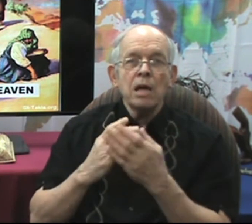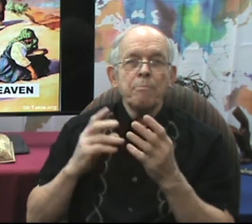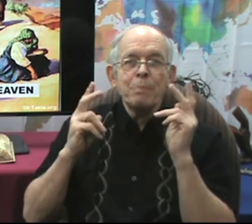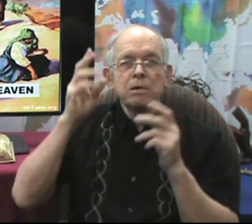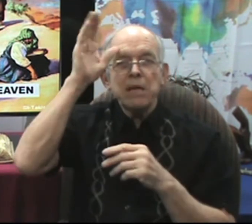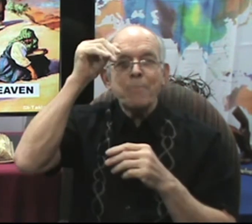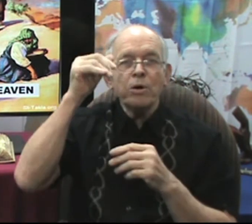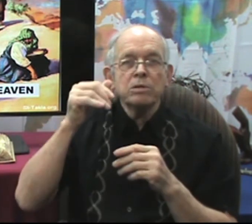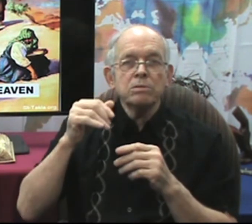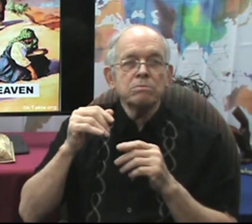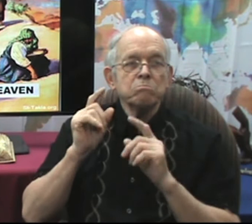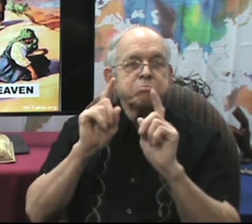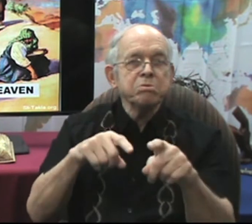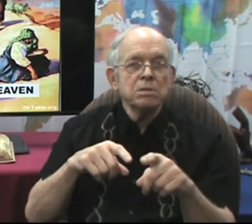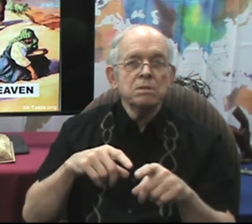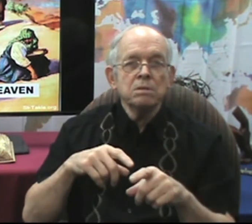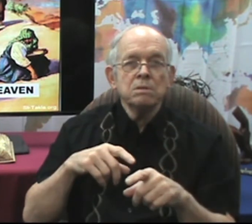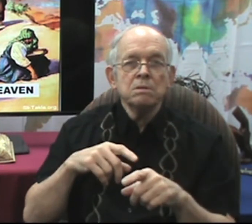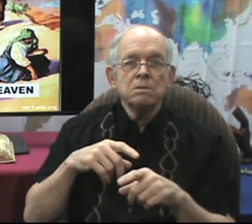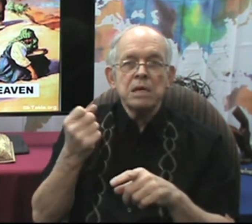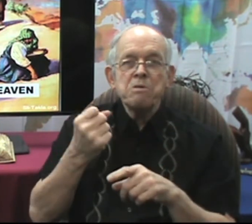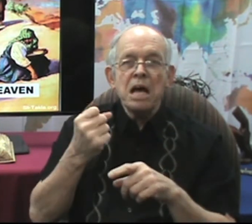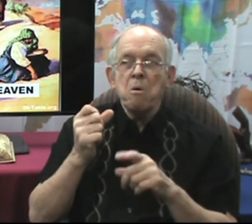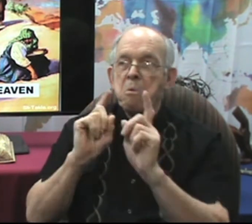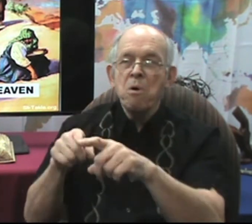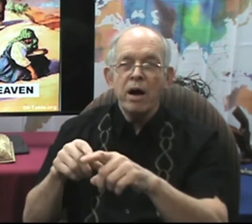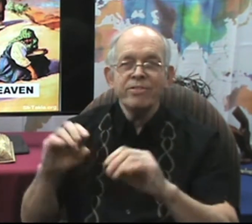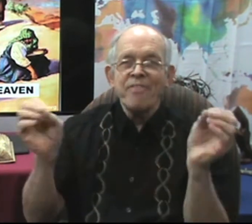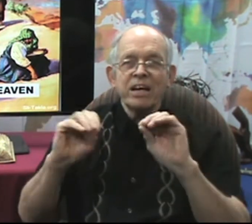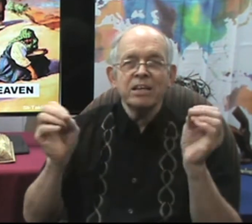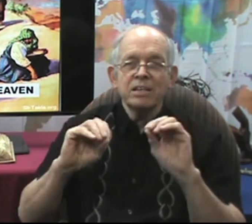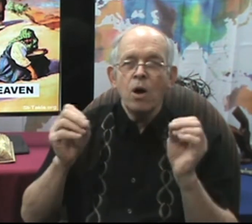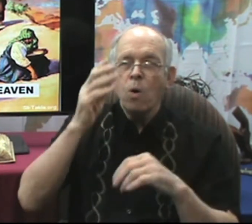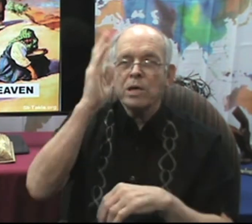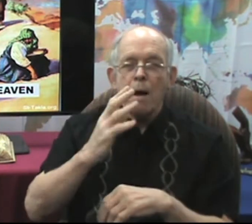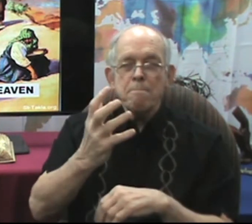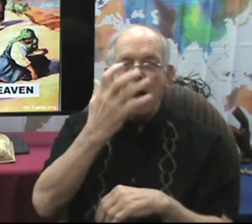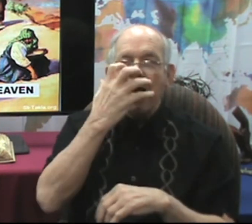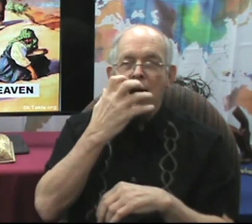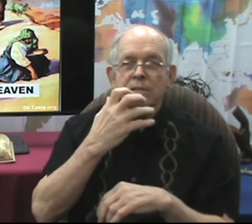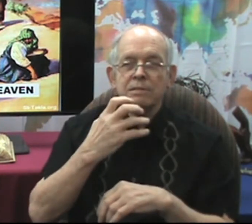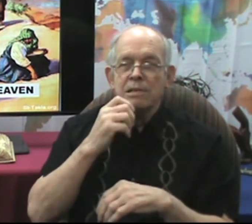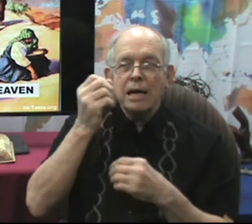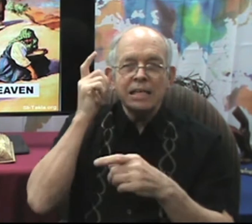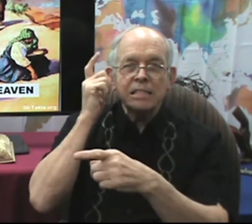Some people double. Tell them. Nothing. Okay. I'm gonna let you.